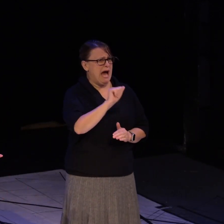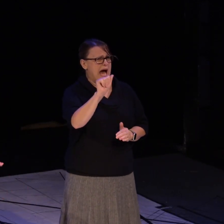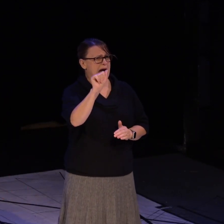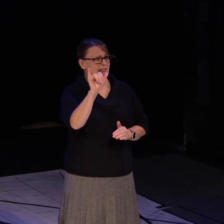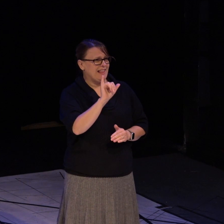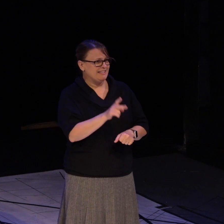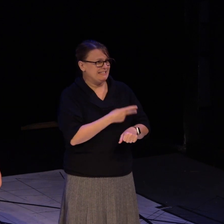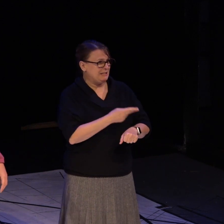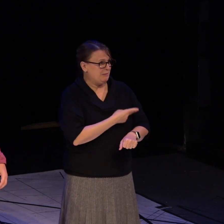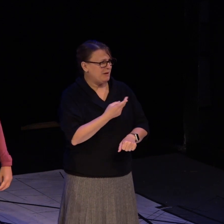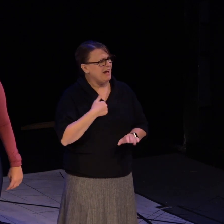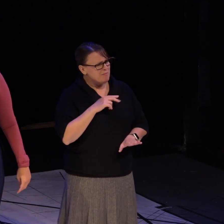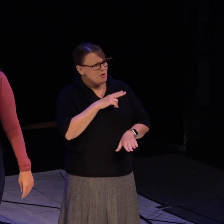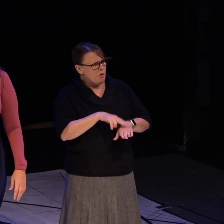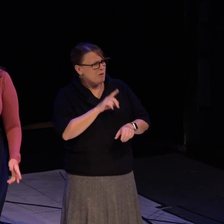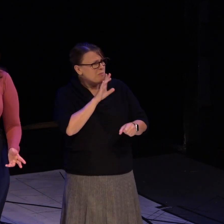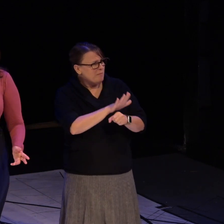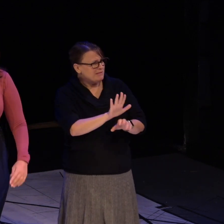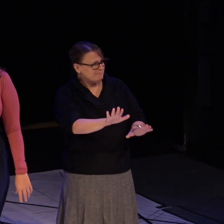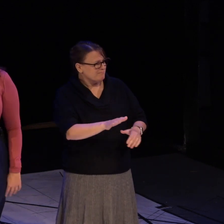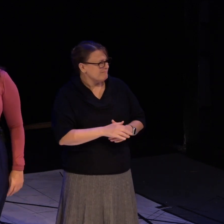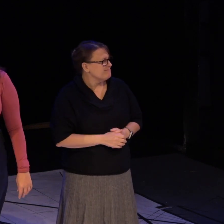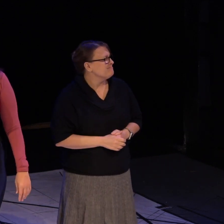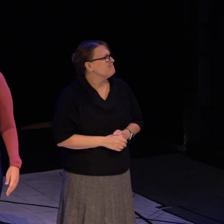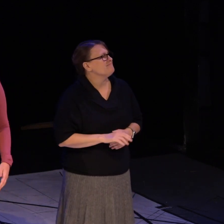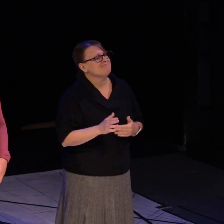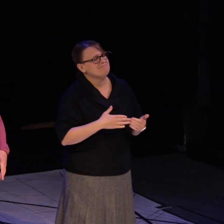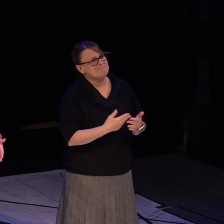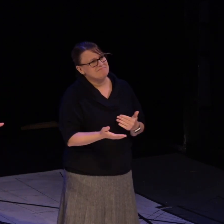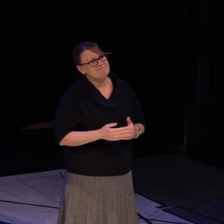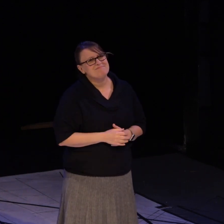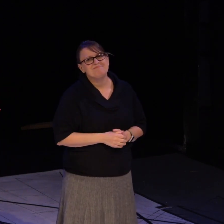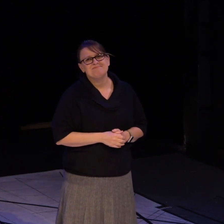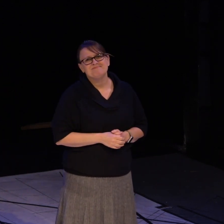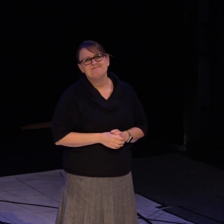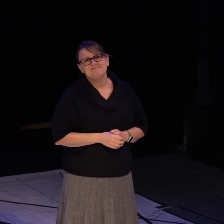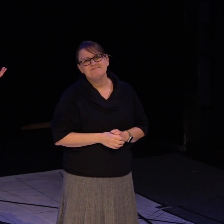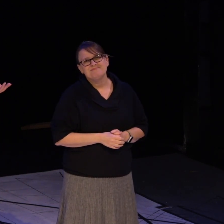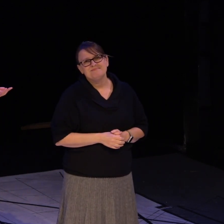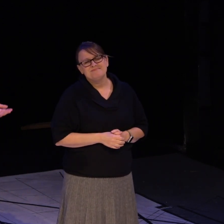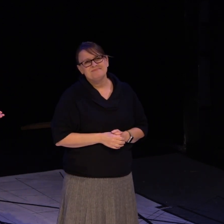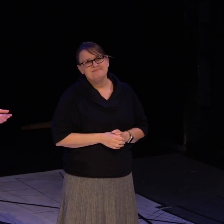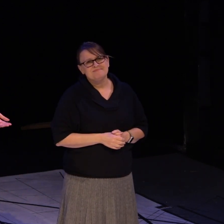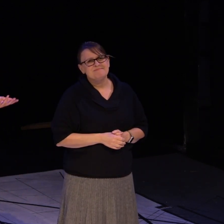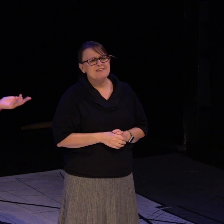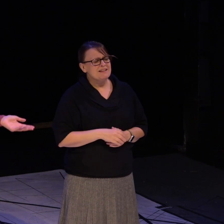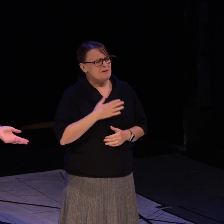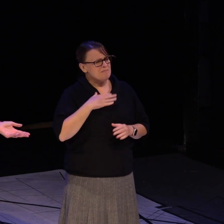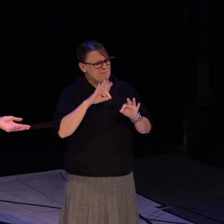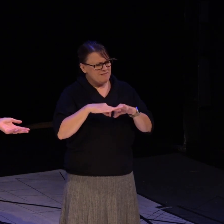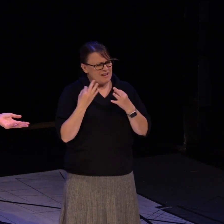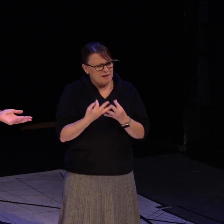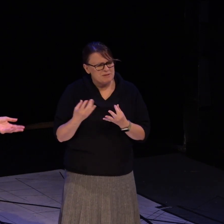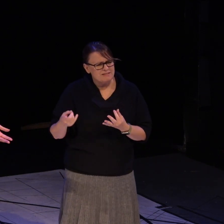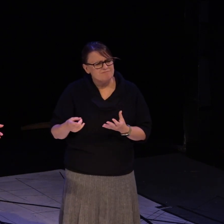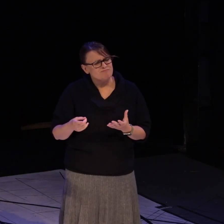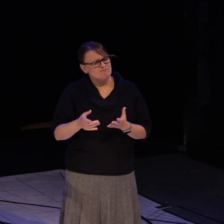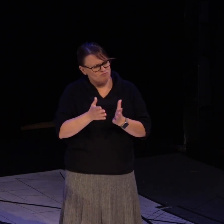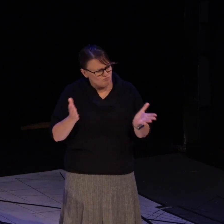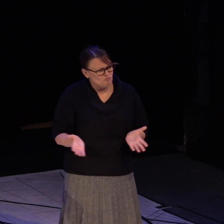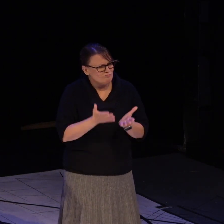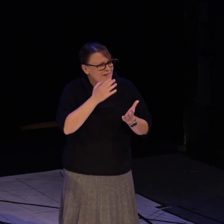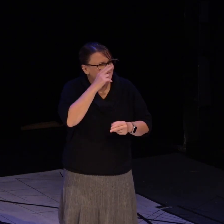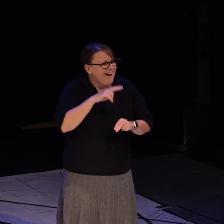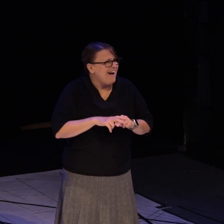I promise. But anyway, I come from a family of fun, a